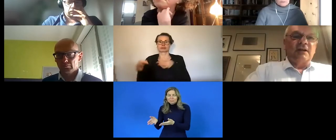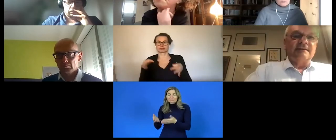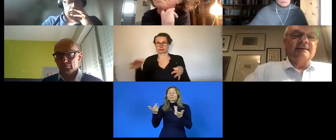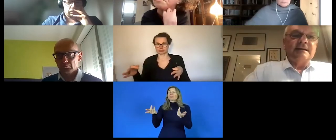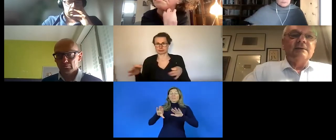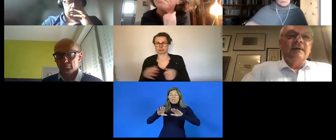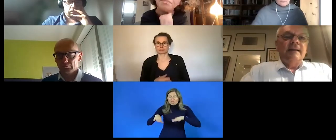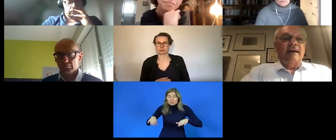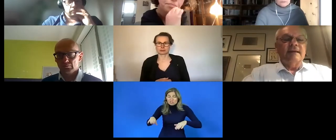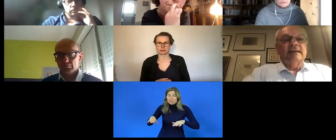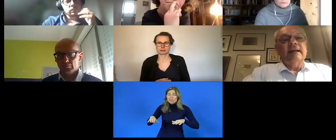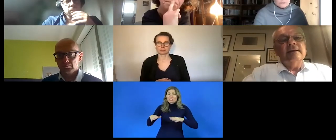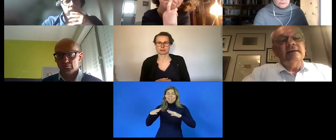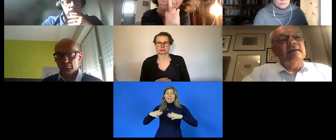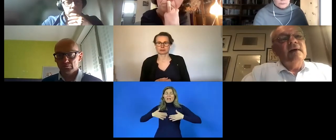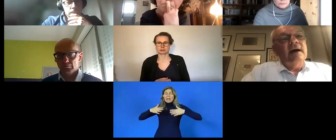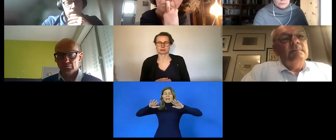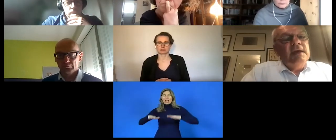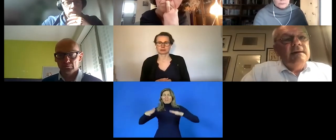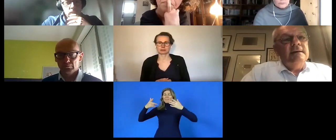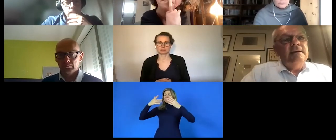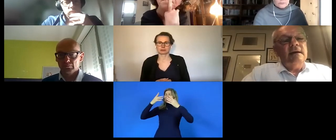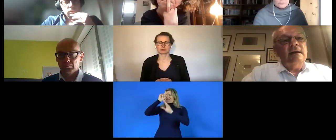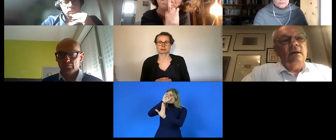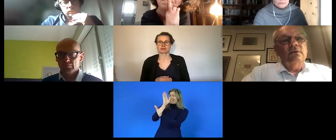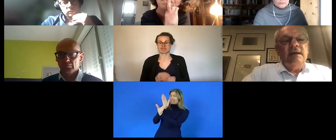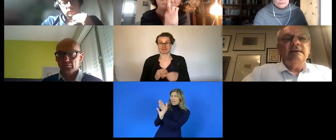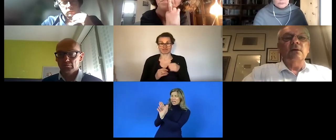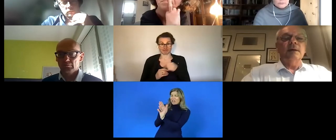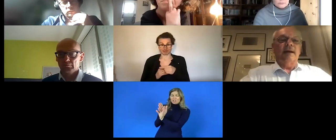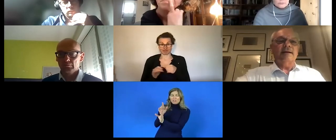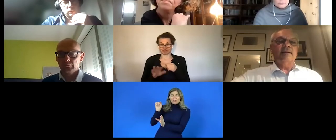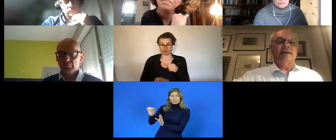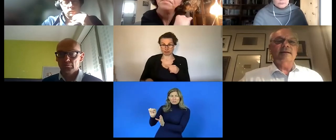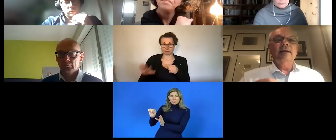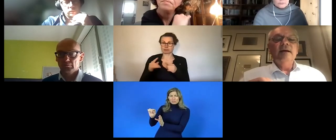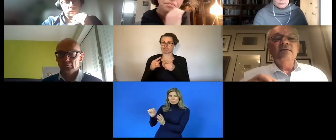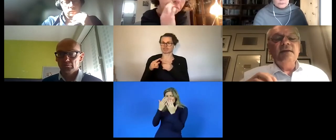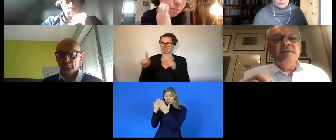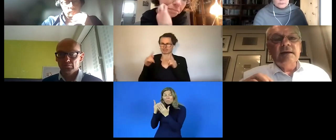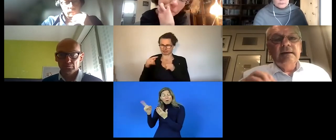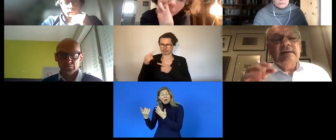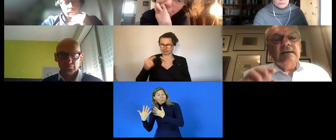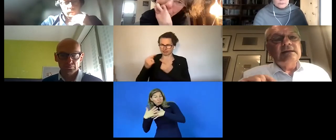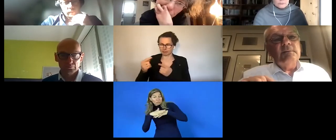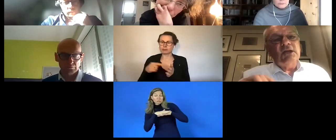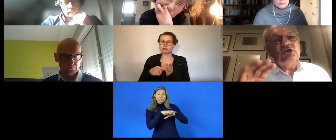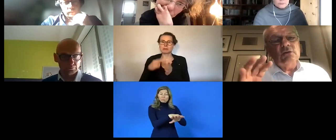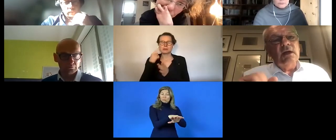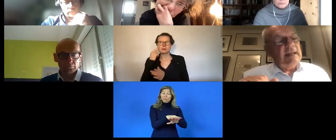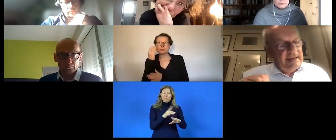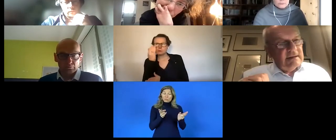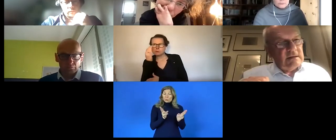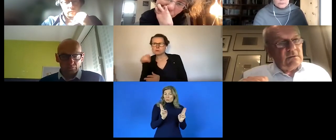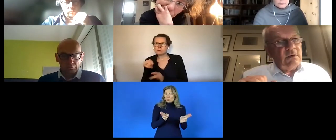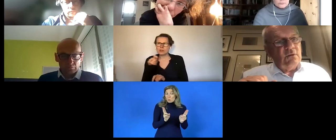institutions for example they were integrated into normal schools for example